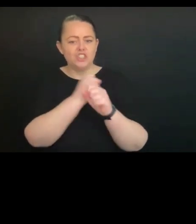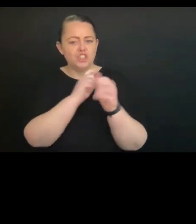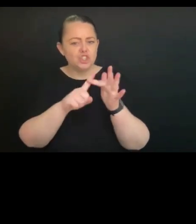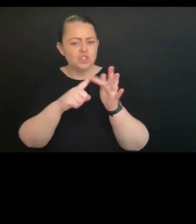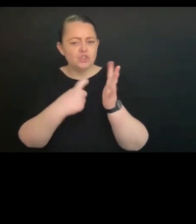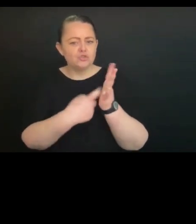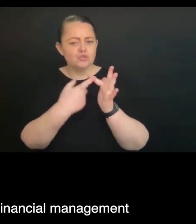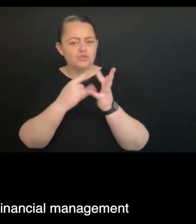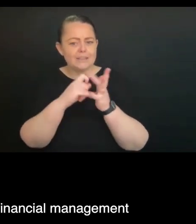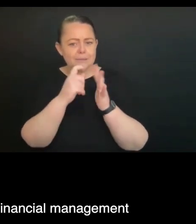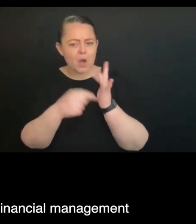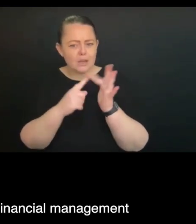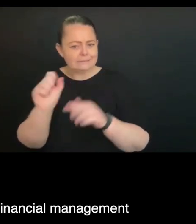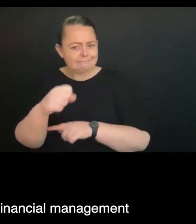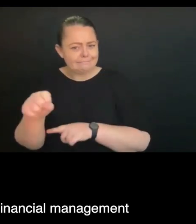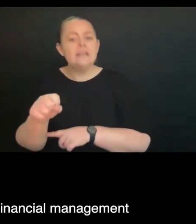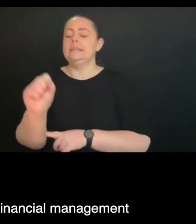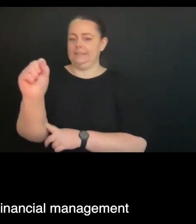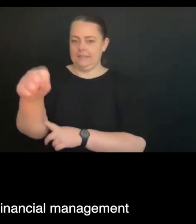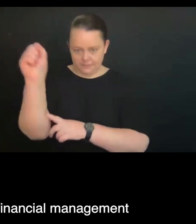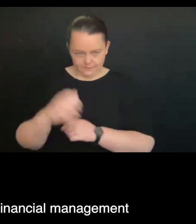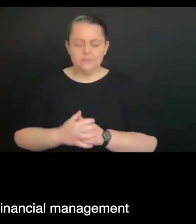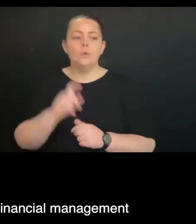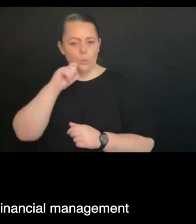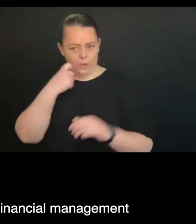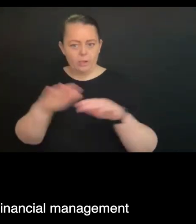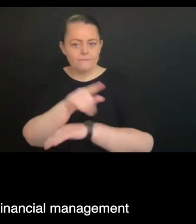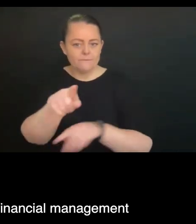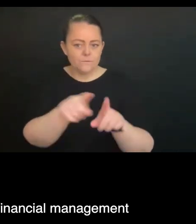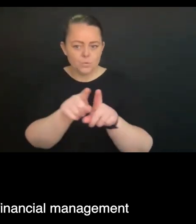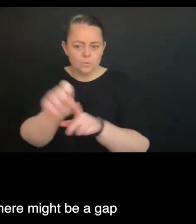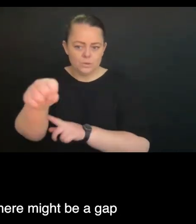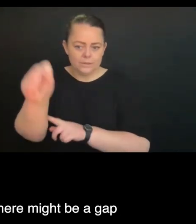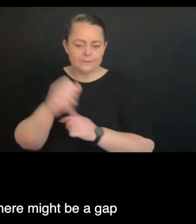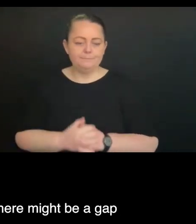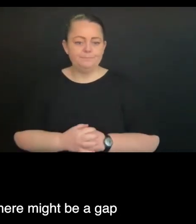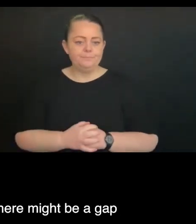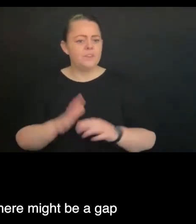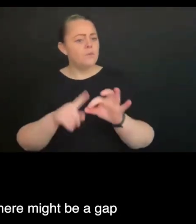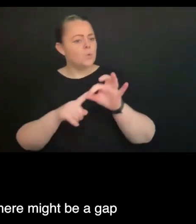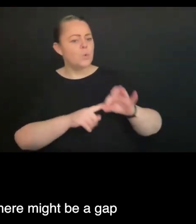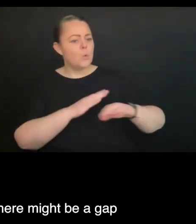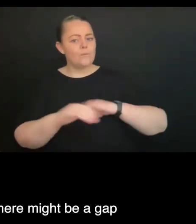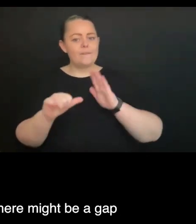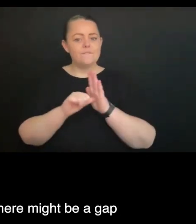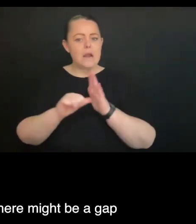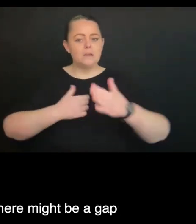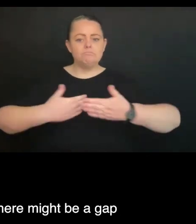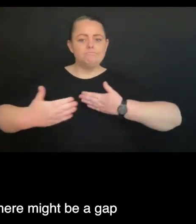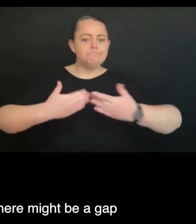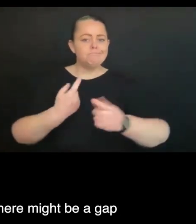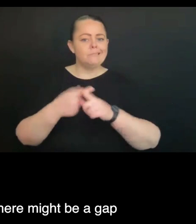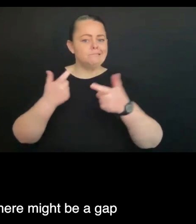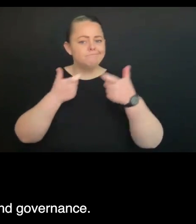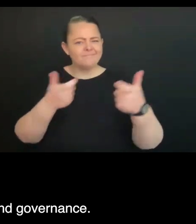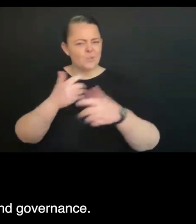Okay. We've also had some queries around financial management and governance, a suggestion that there